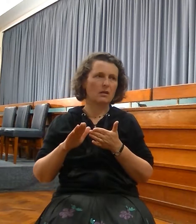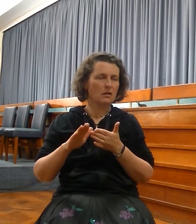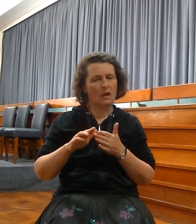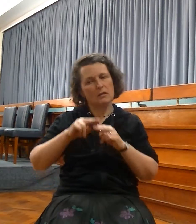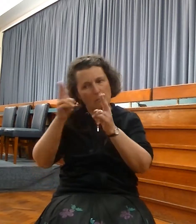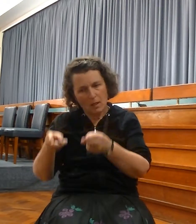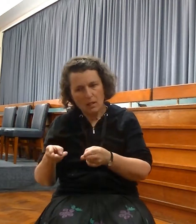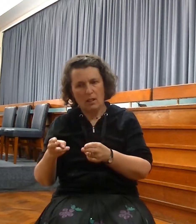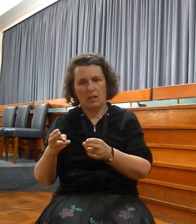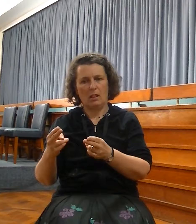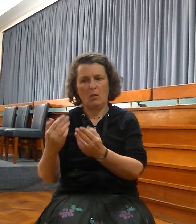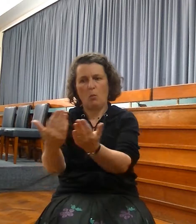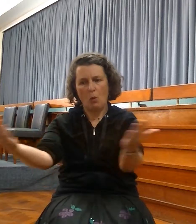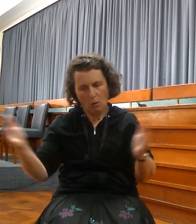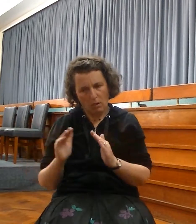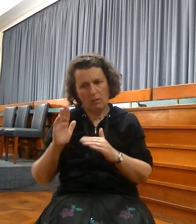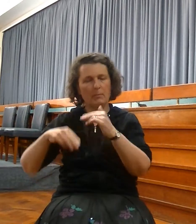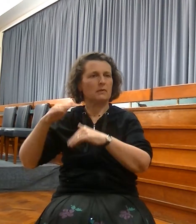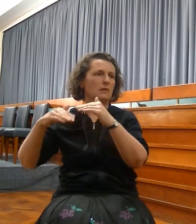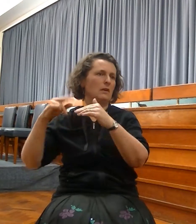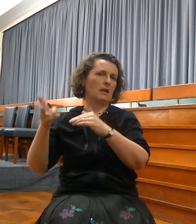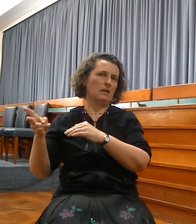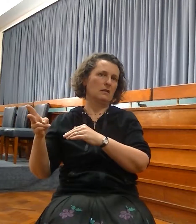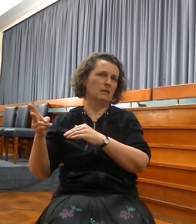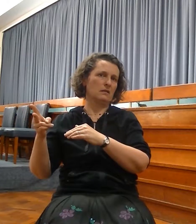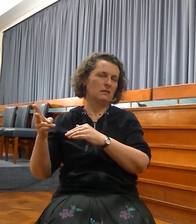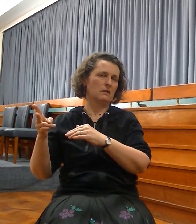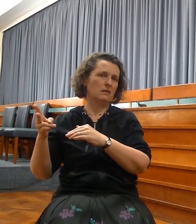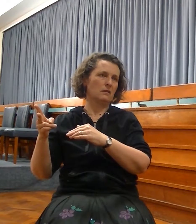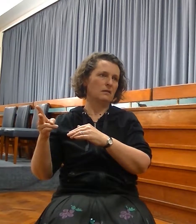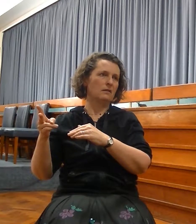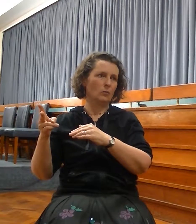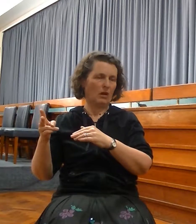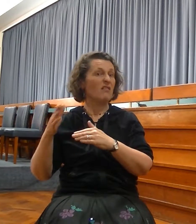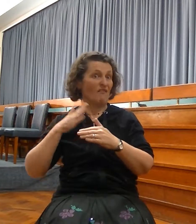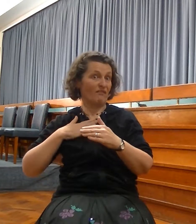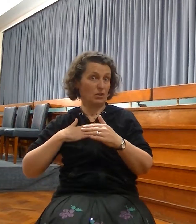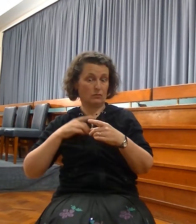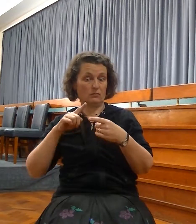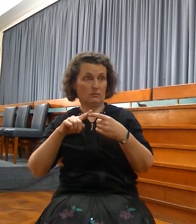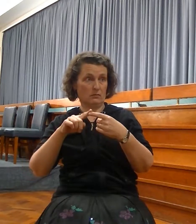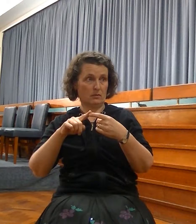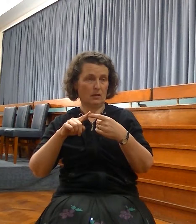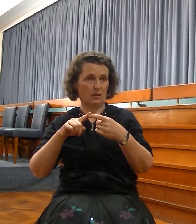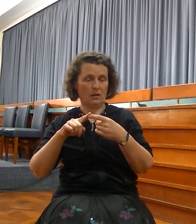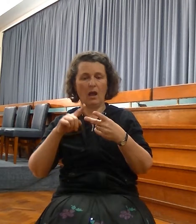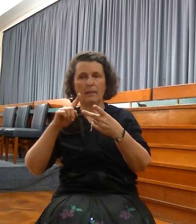people. But it wasn't entirely fulfilled, but richness of these promises until the coming of Christ.